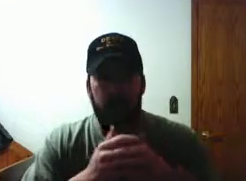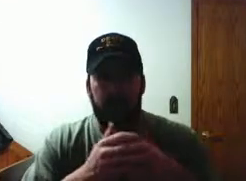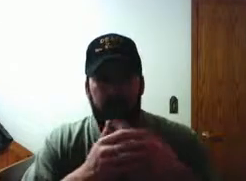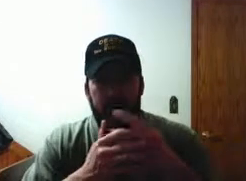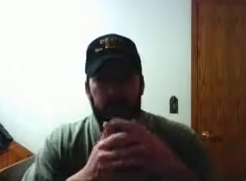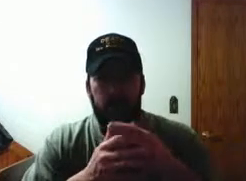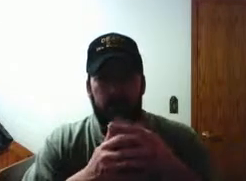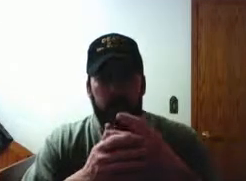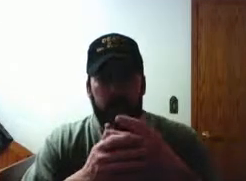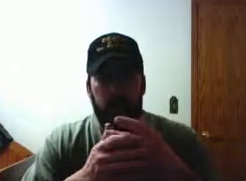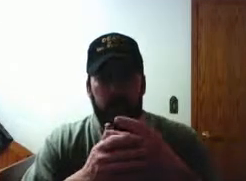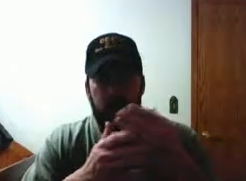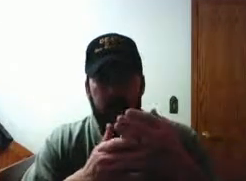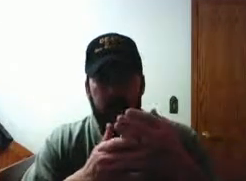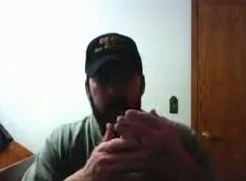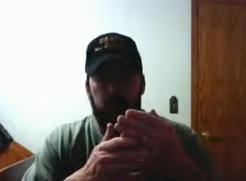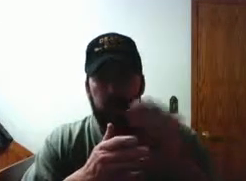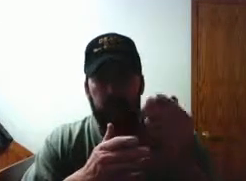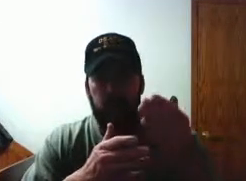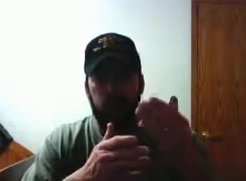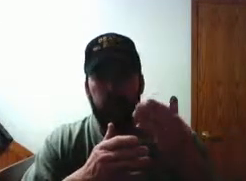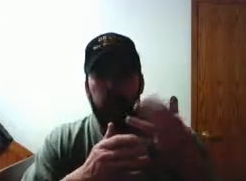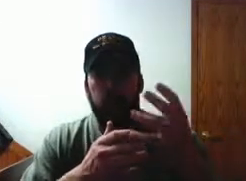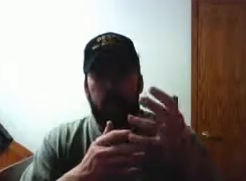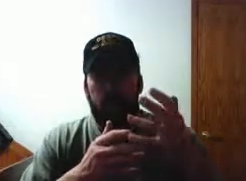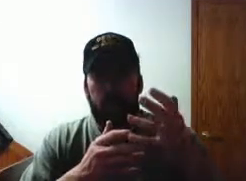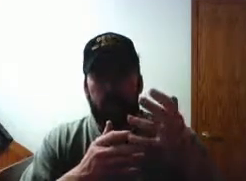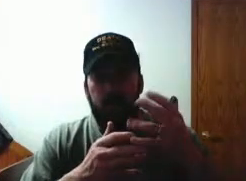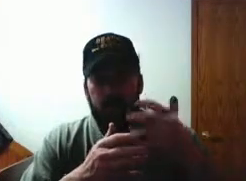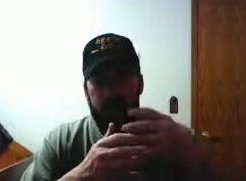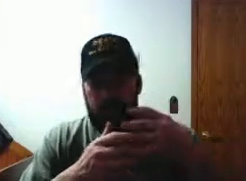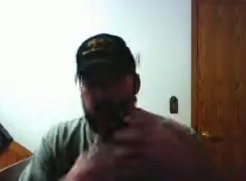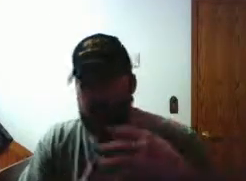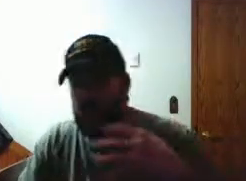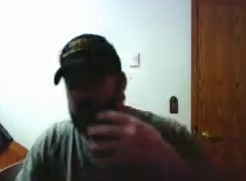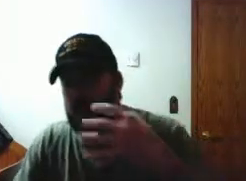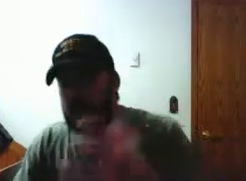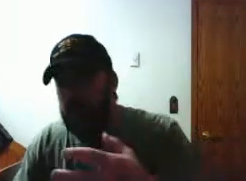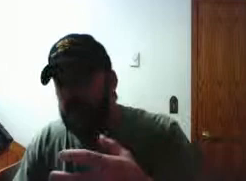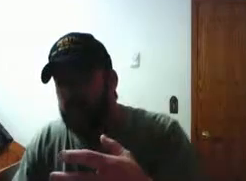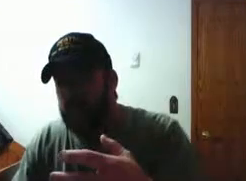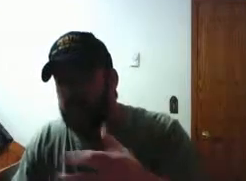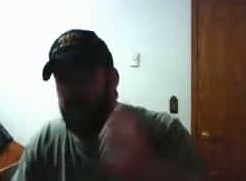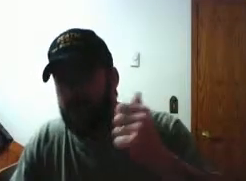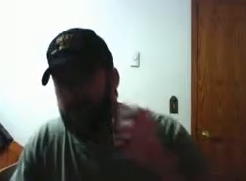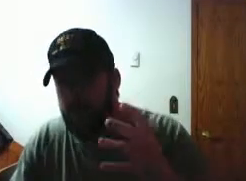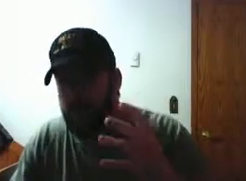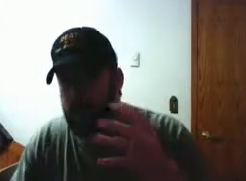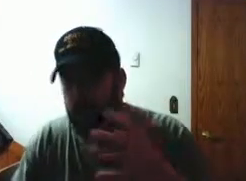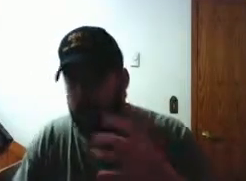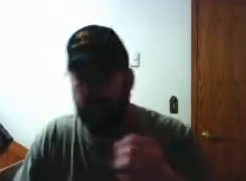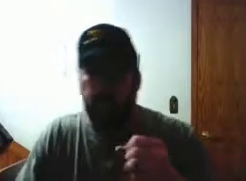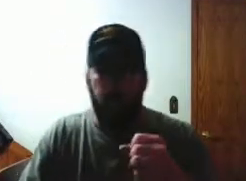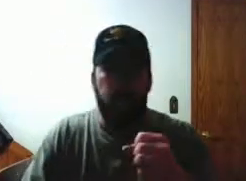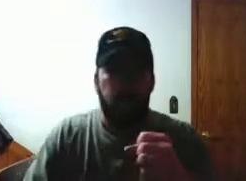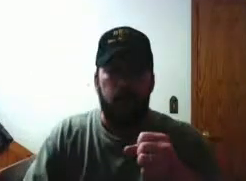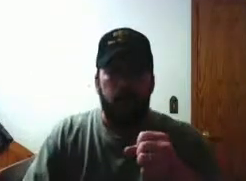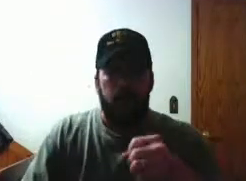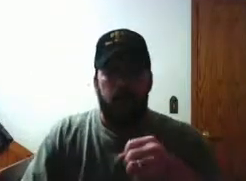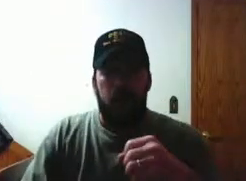downloading information about you and of you and they put that in a database back in the operational command center and you don't